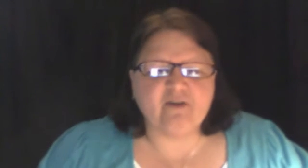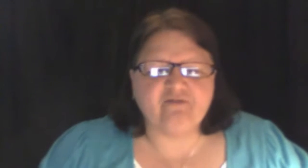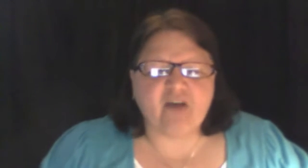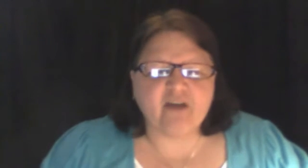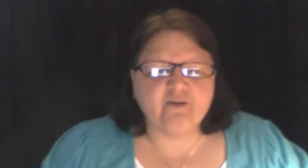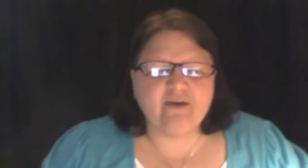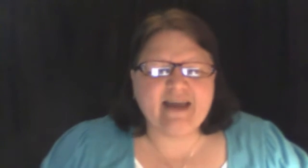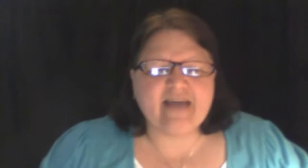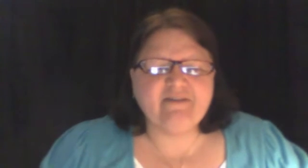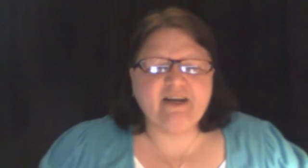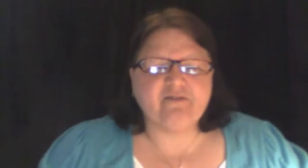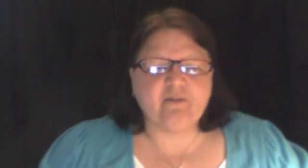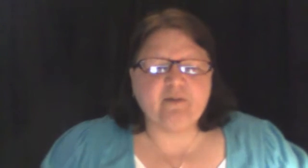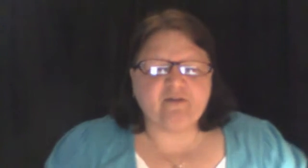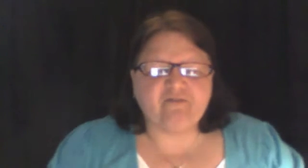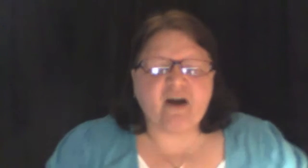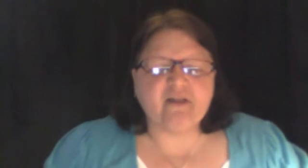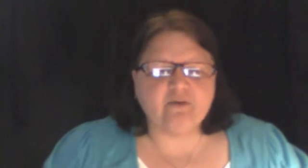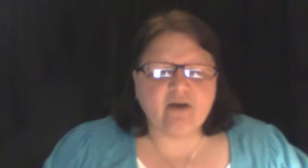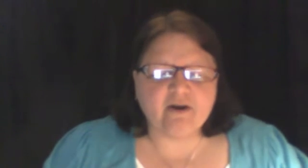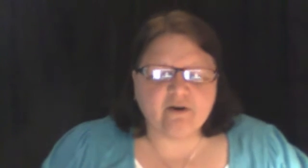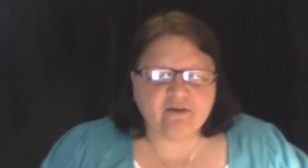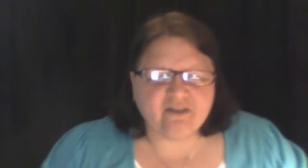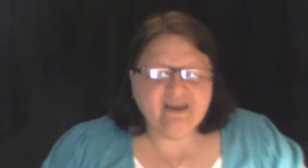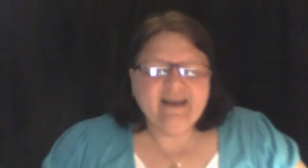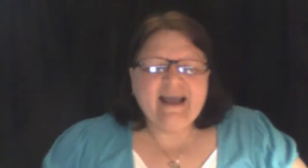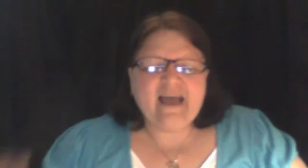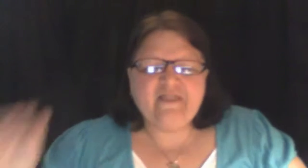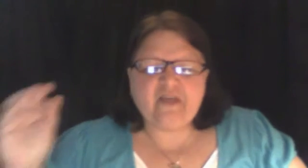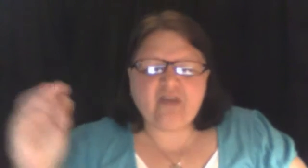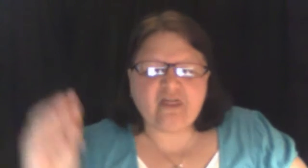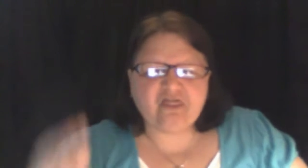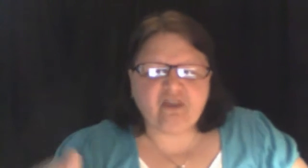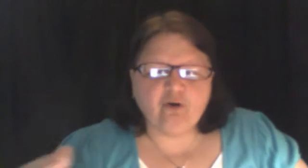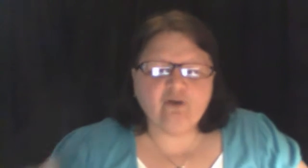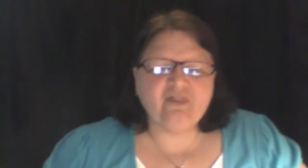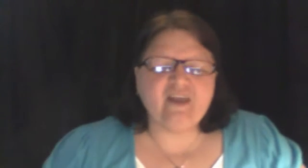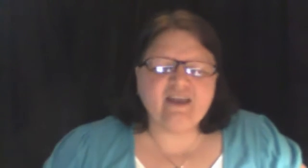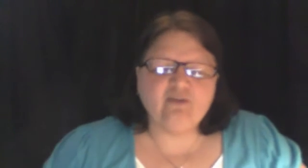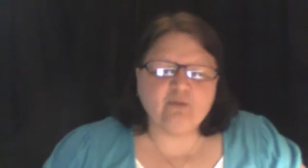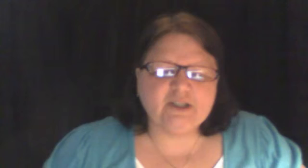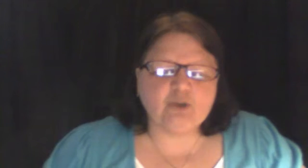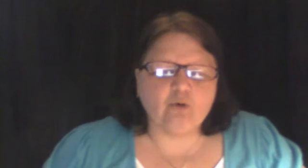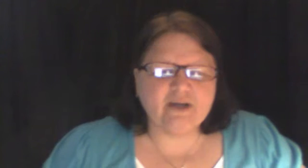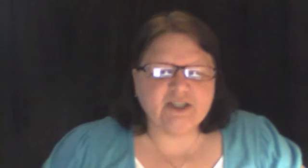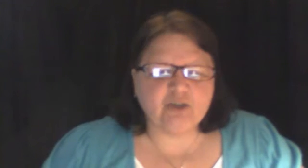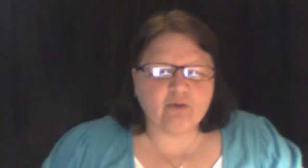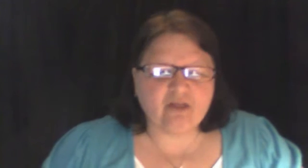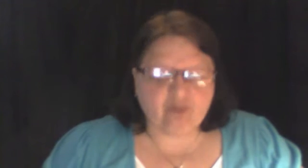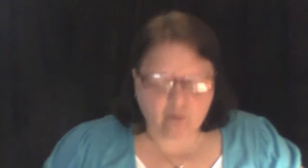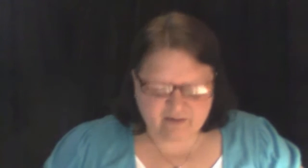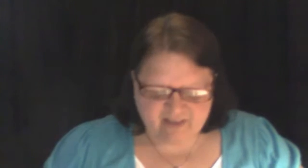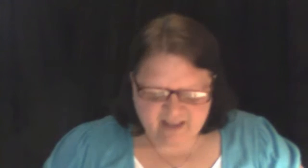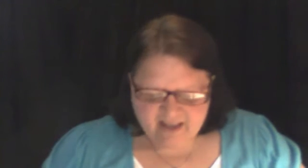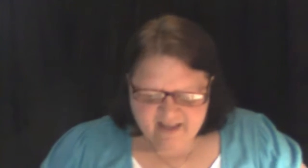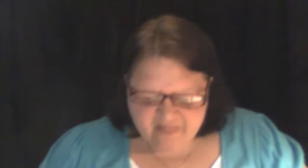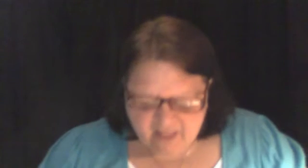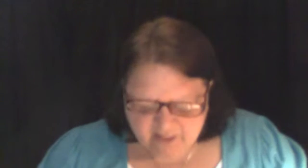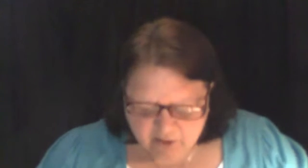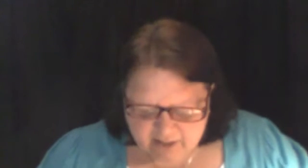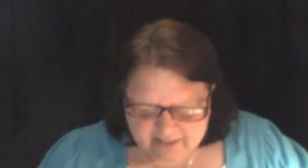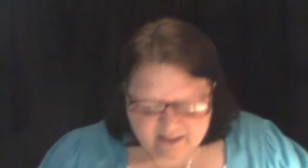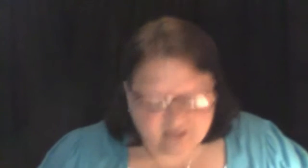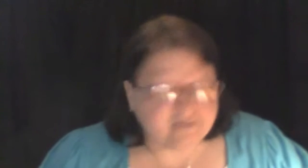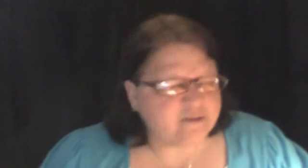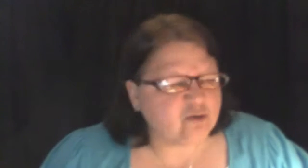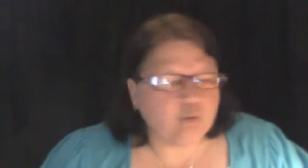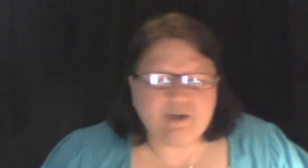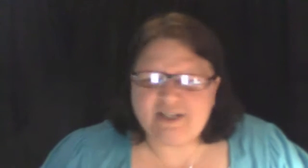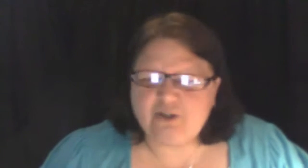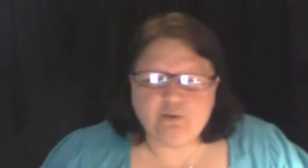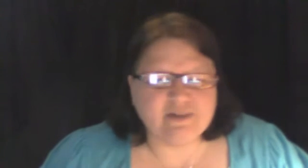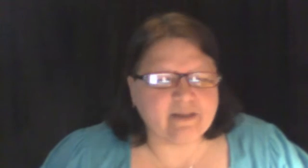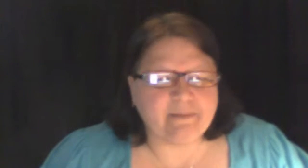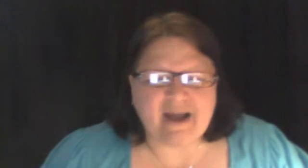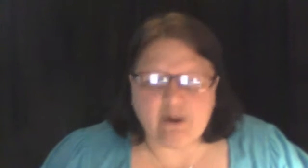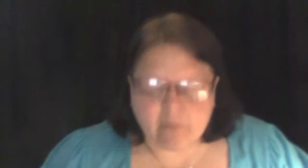your father in heaven and from your father on earth. And then the third thing he's restoring is your authority. Then look at this. Verse 22 is a power